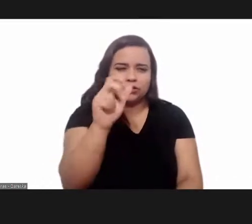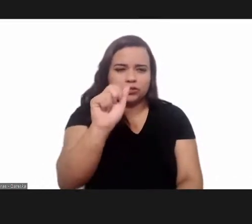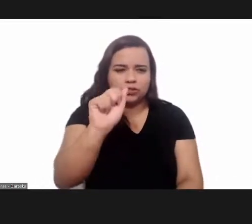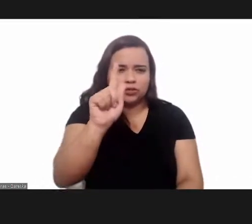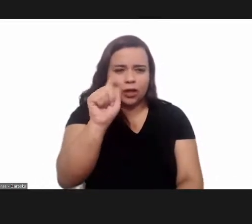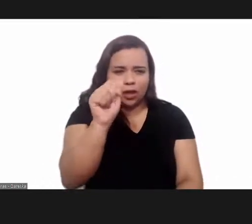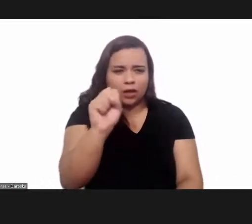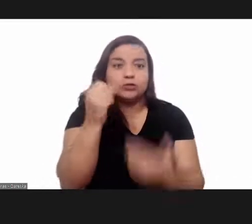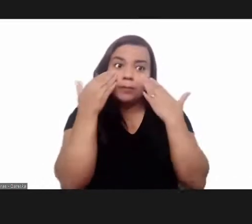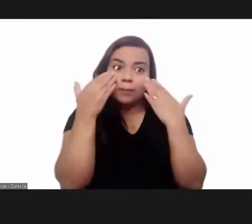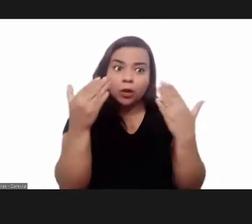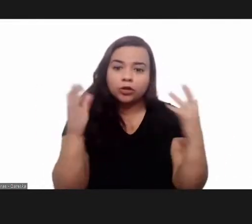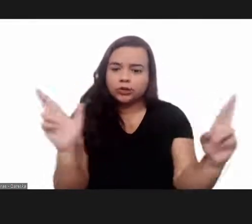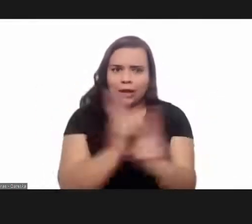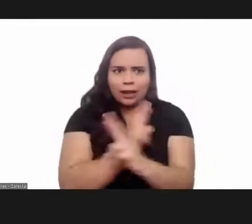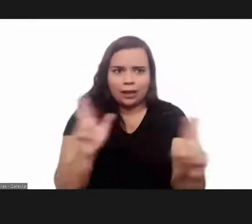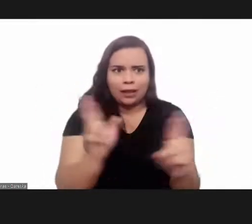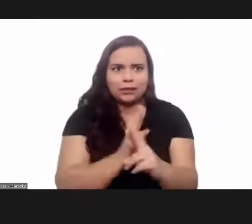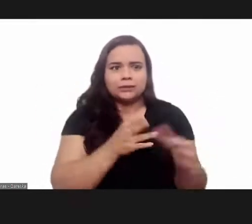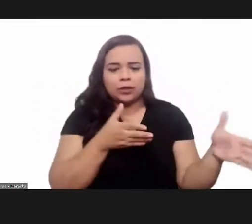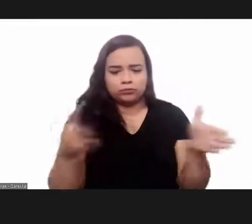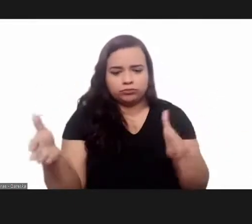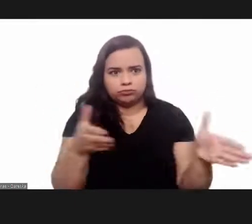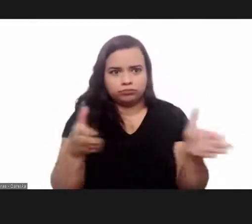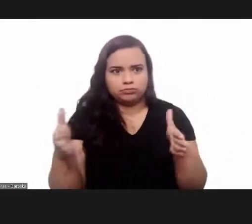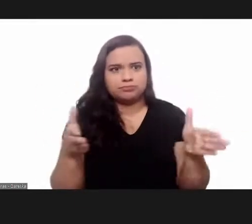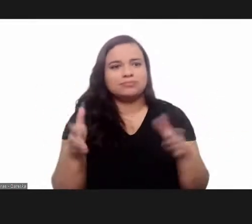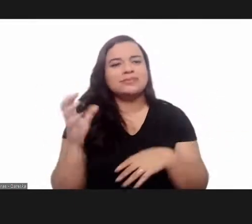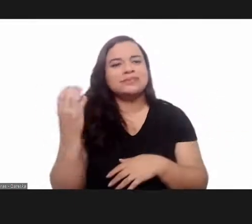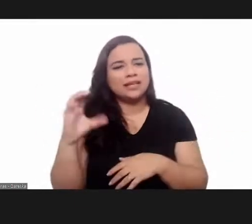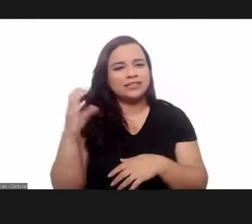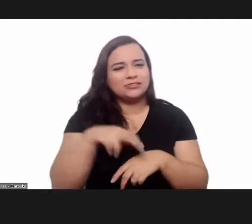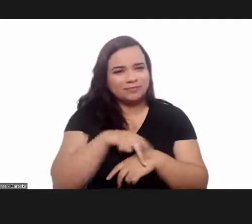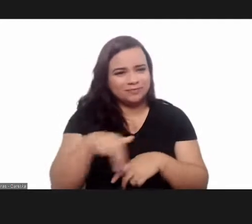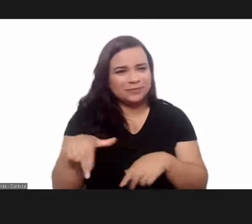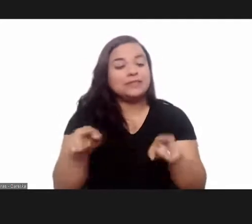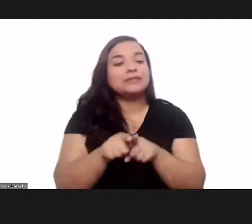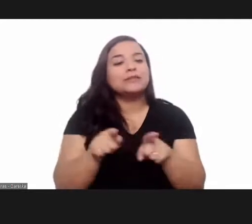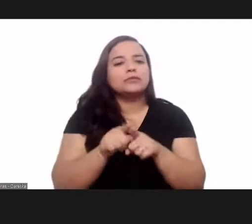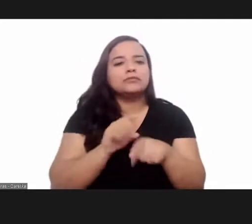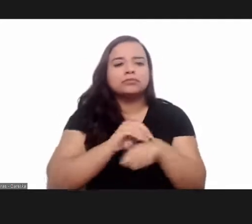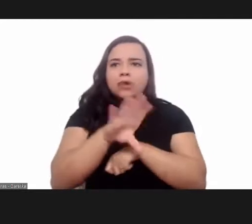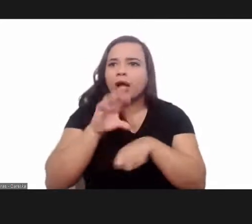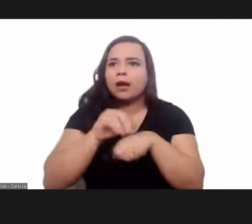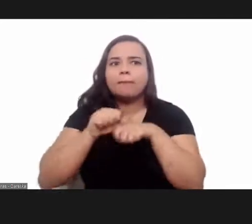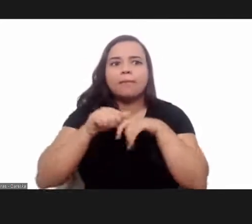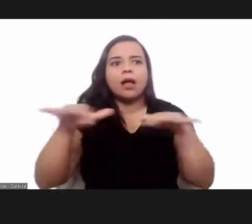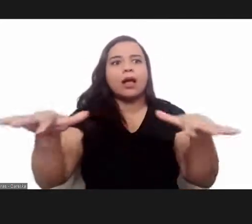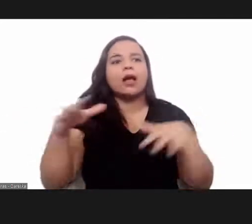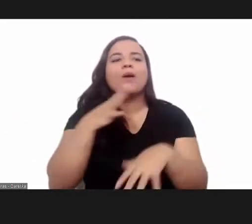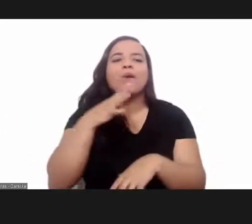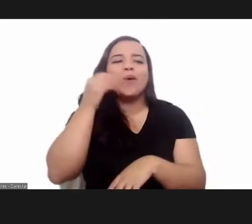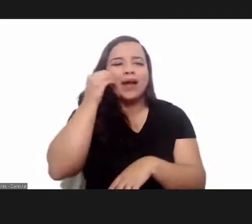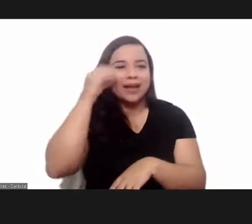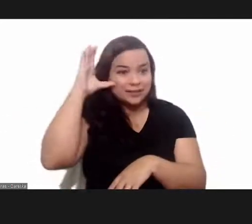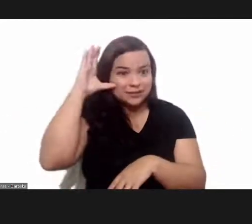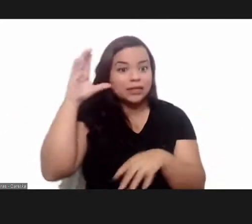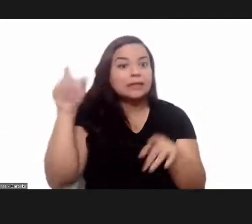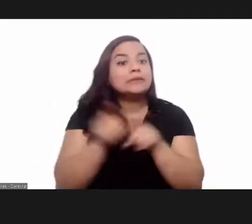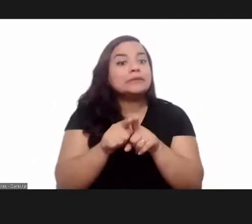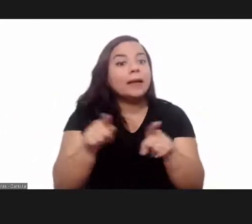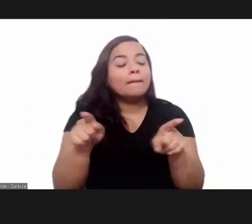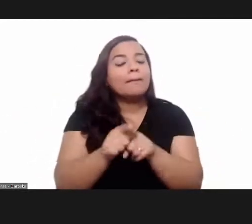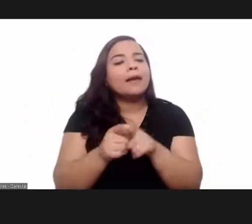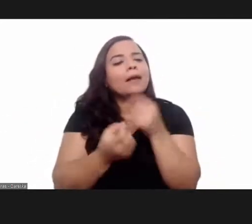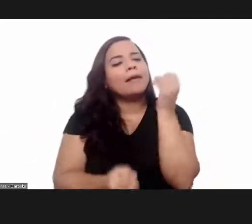this strong relationship between scientific journals periodicals and science dissemination and knowledge